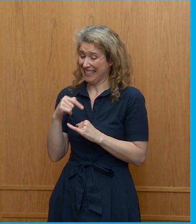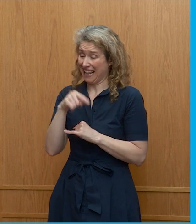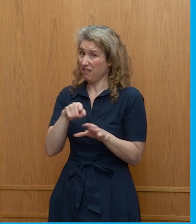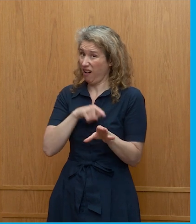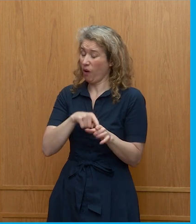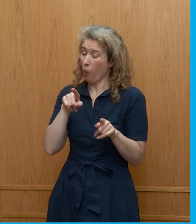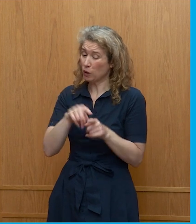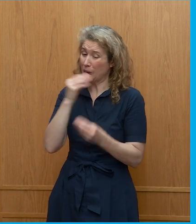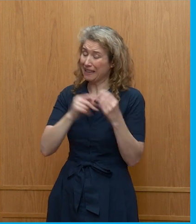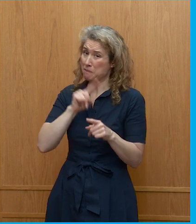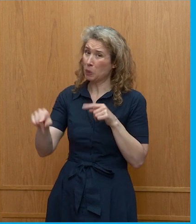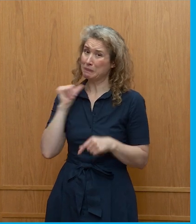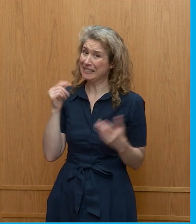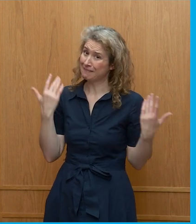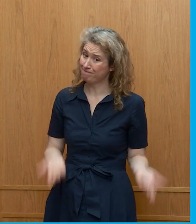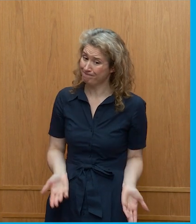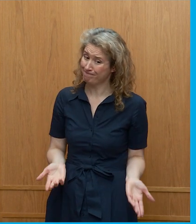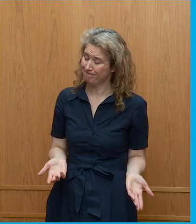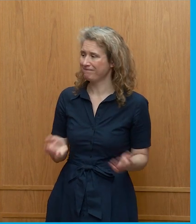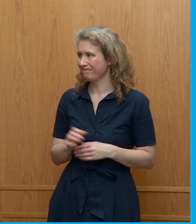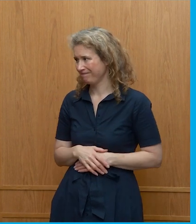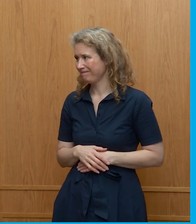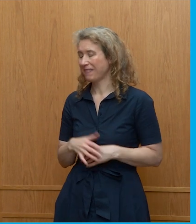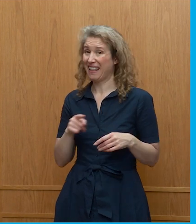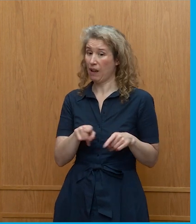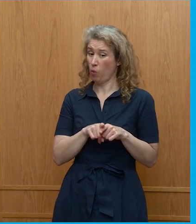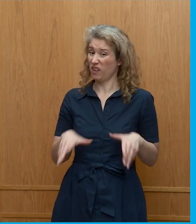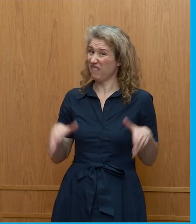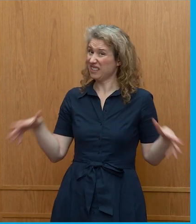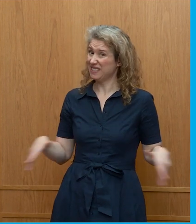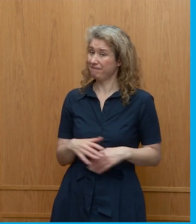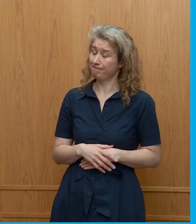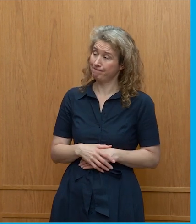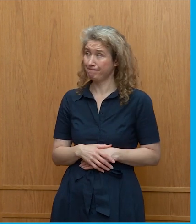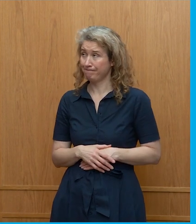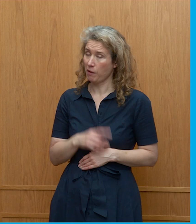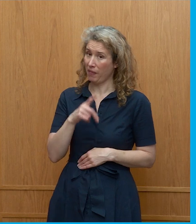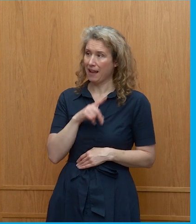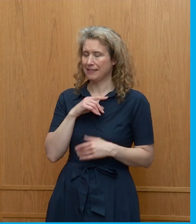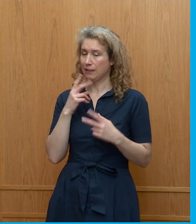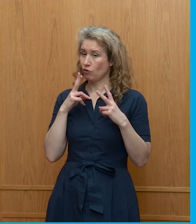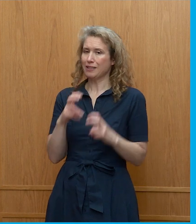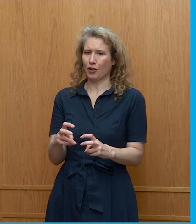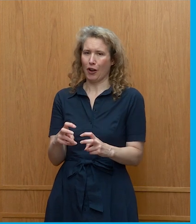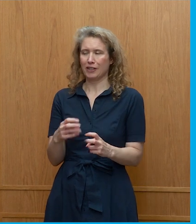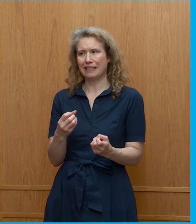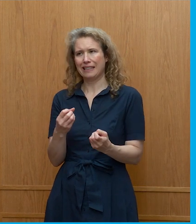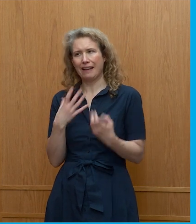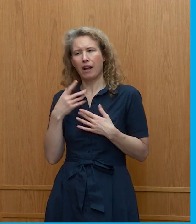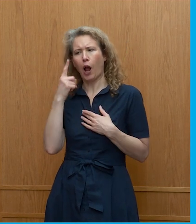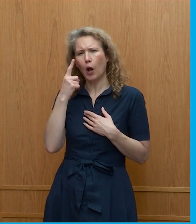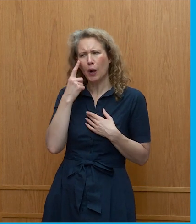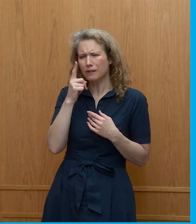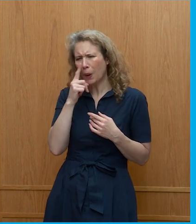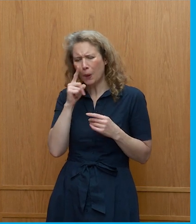highest red meat consumption. So, these are interesting aspects that come from research, and it gives us, yeah, give us a clue what